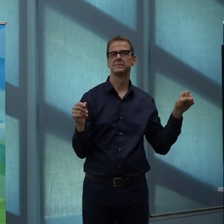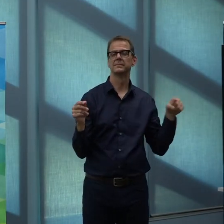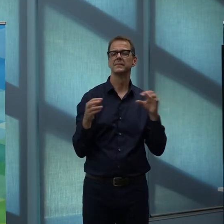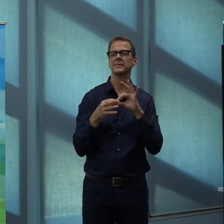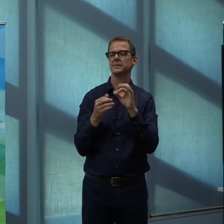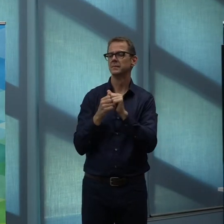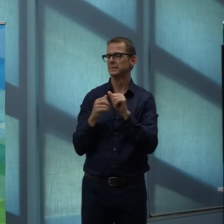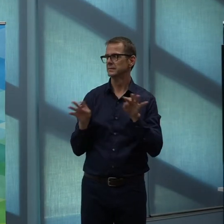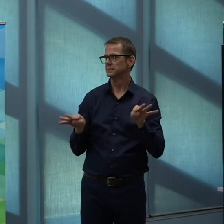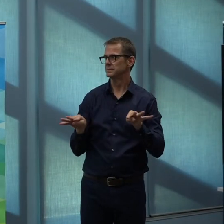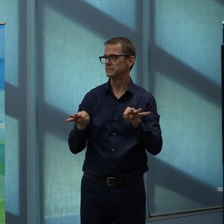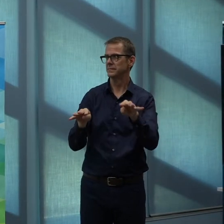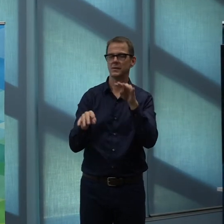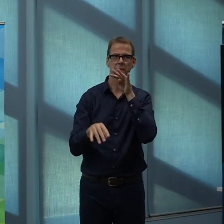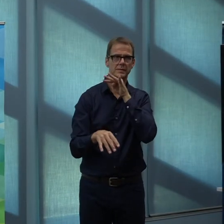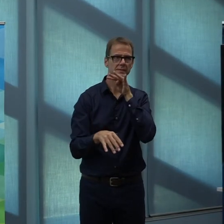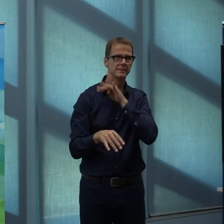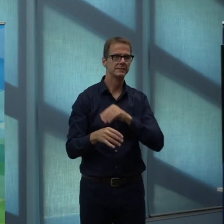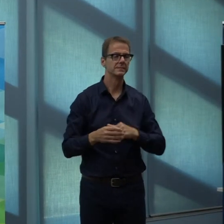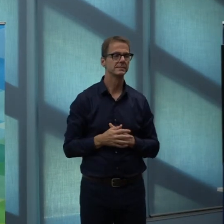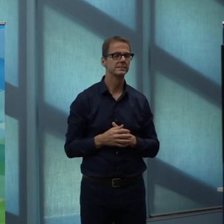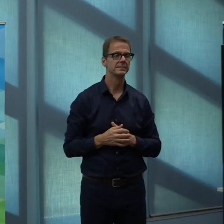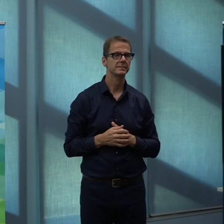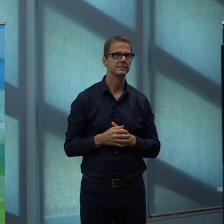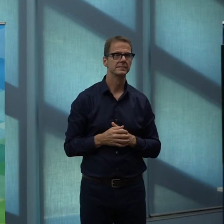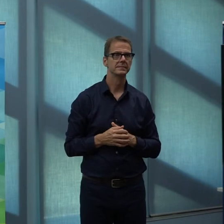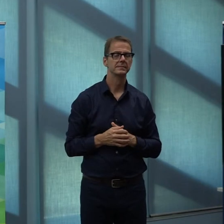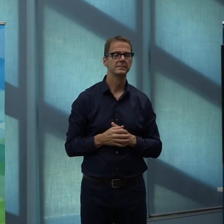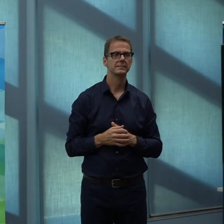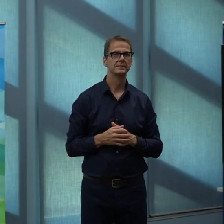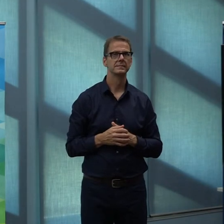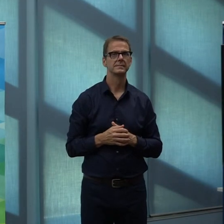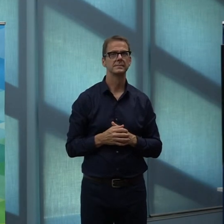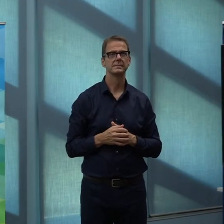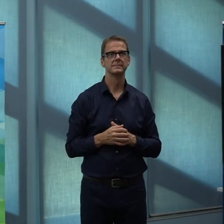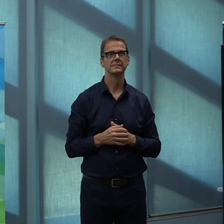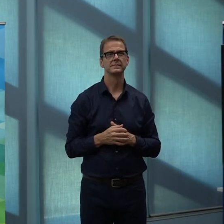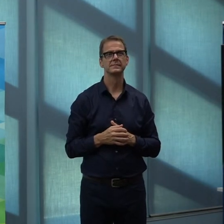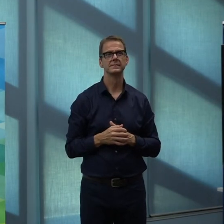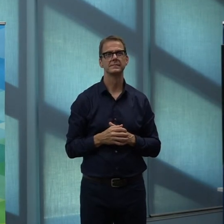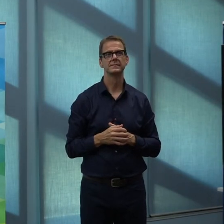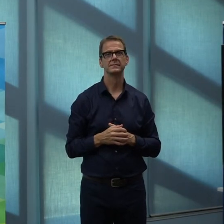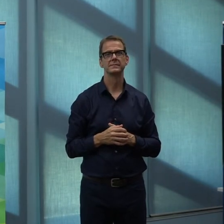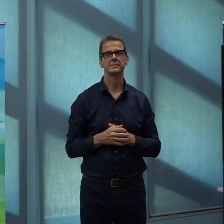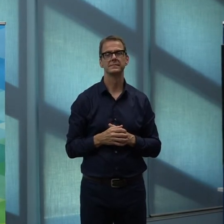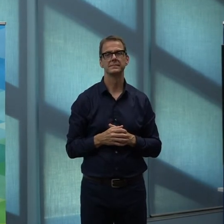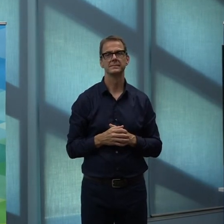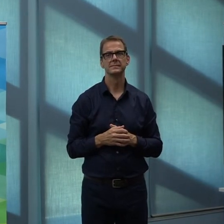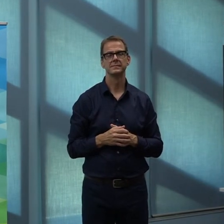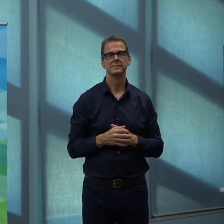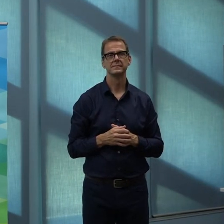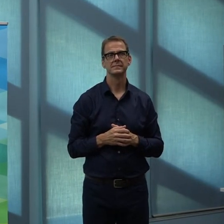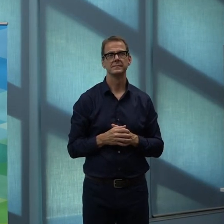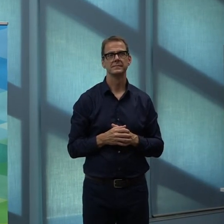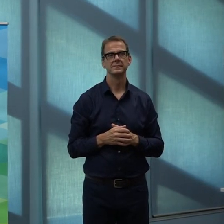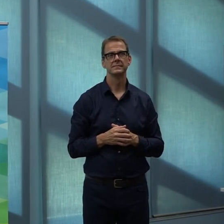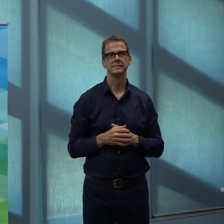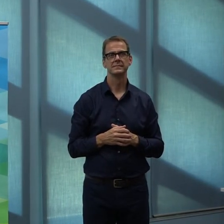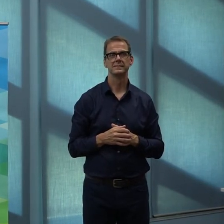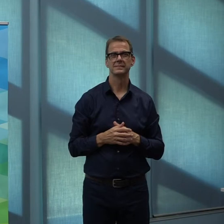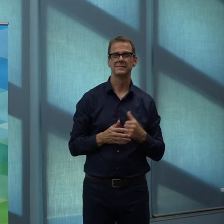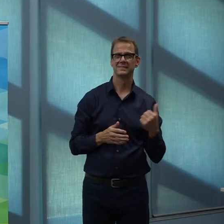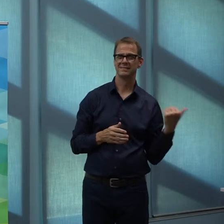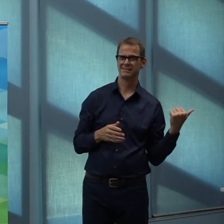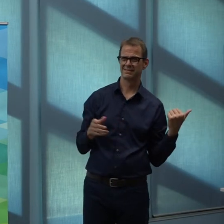horse out of the barn now? What's the worry that we have had so much damage from the dandelions going to